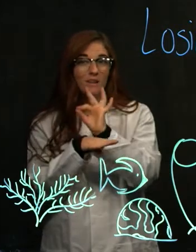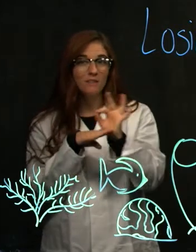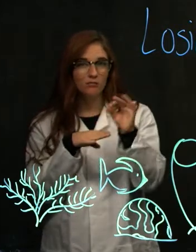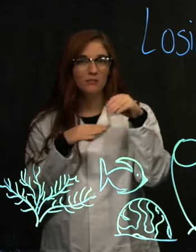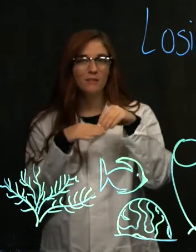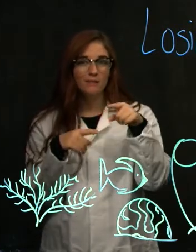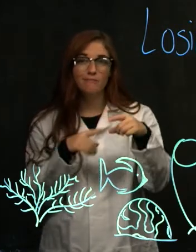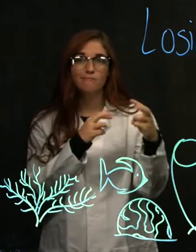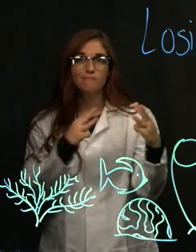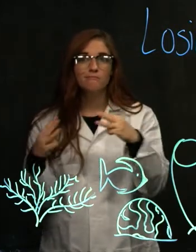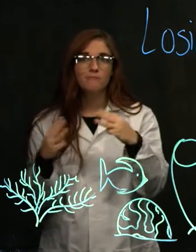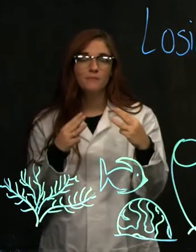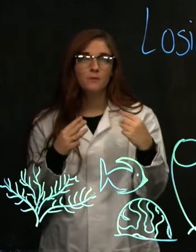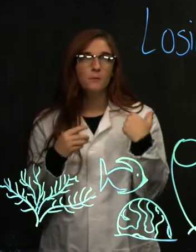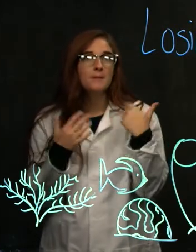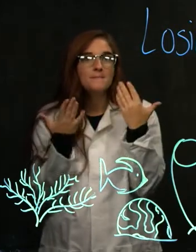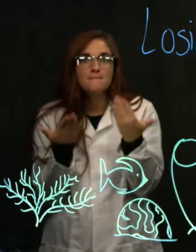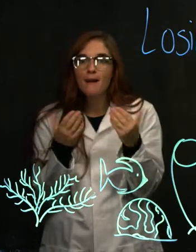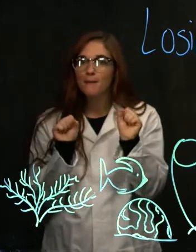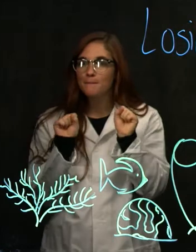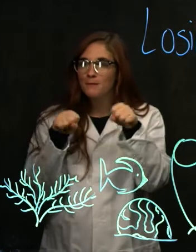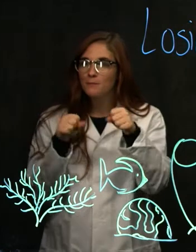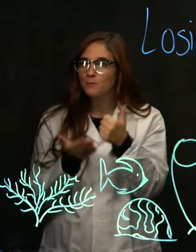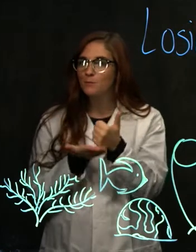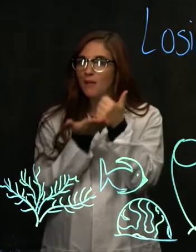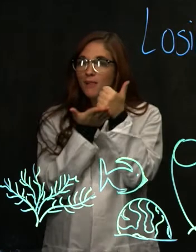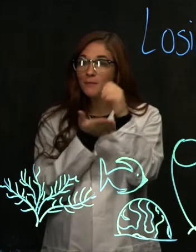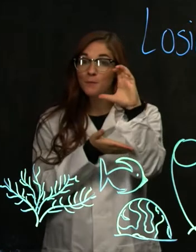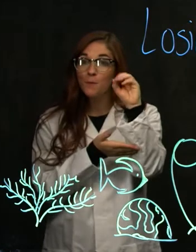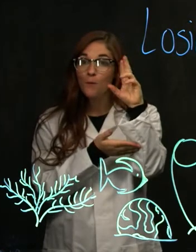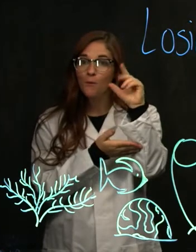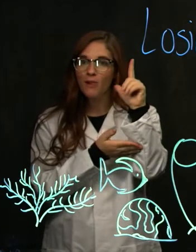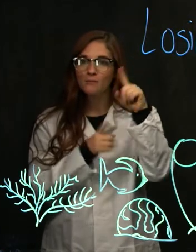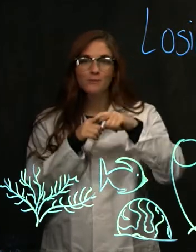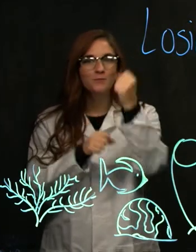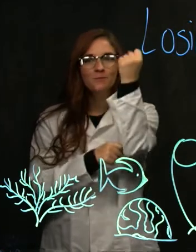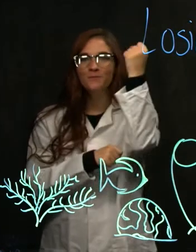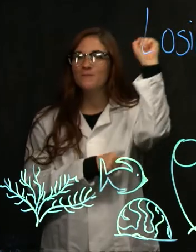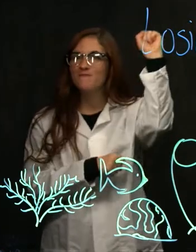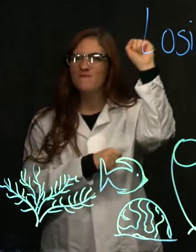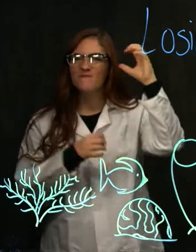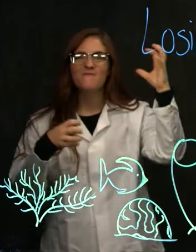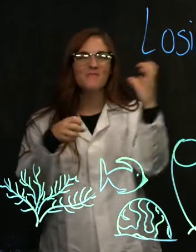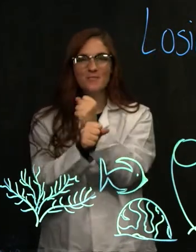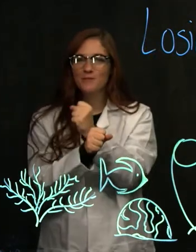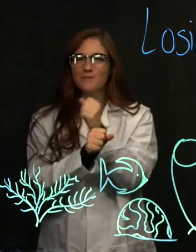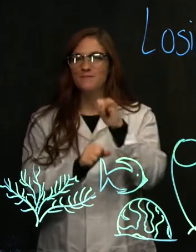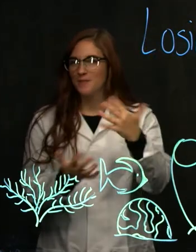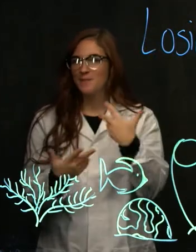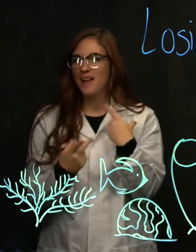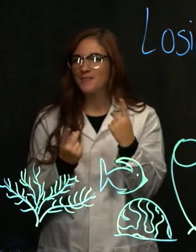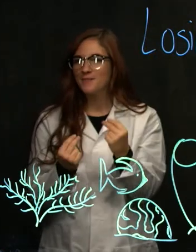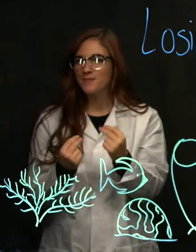zone, we might be able to help all corals to a victory and that's what I do.